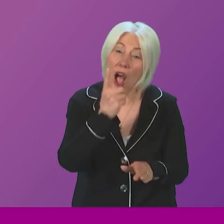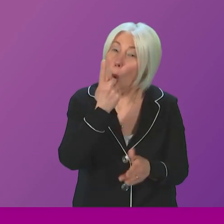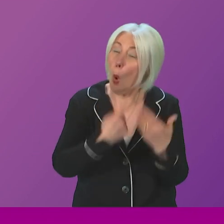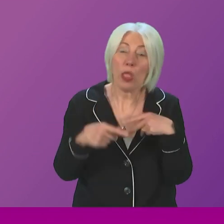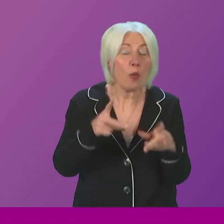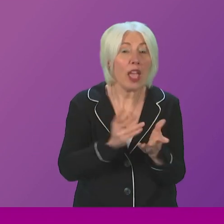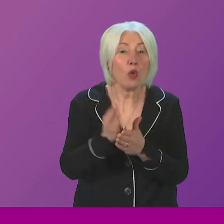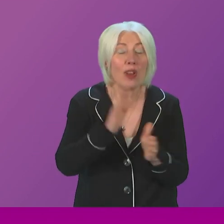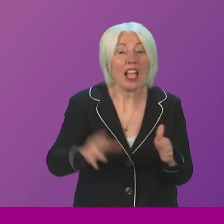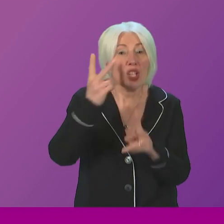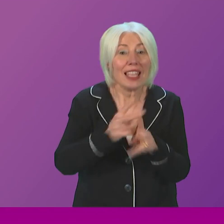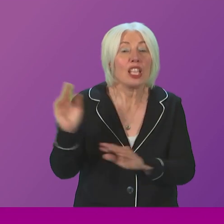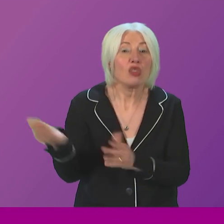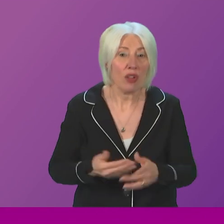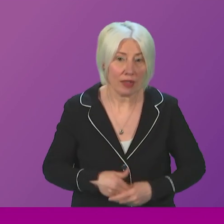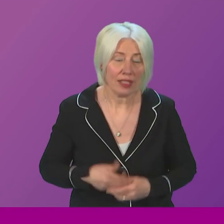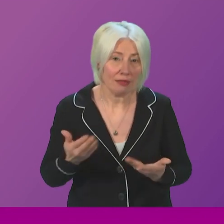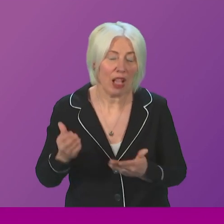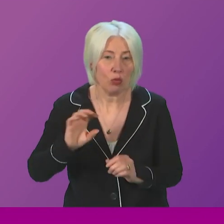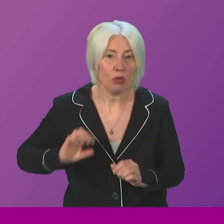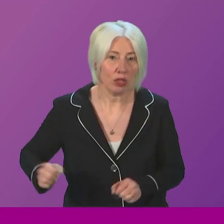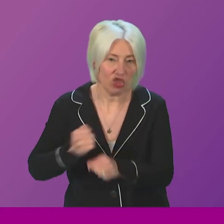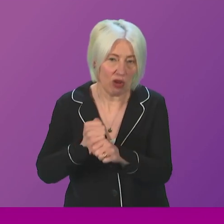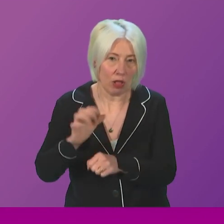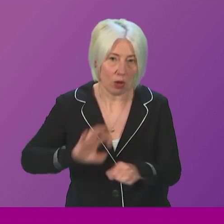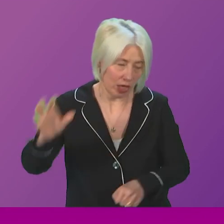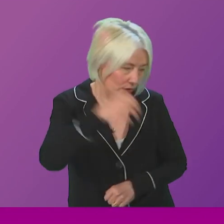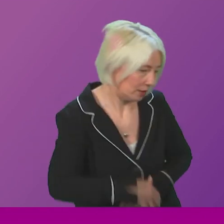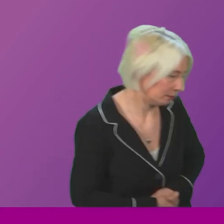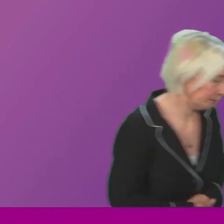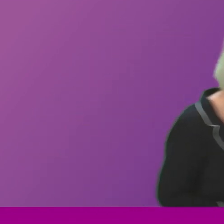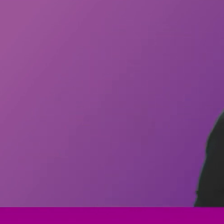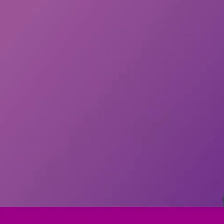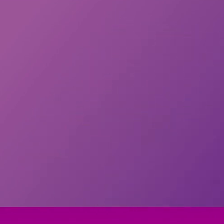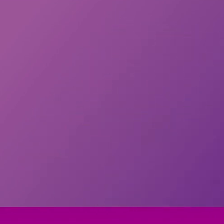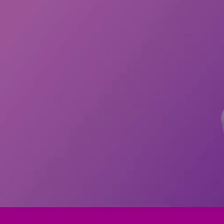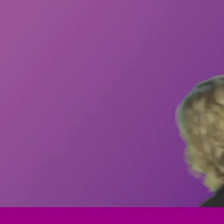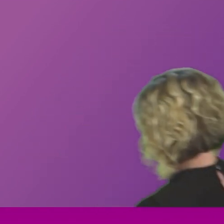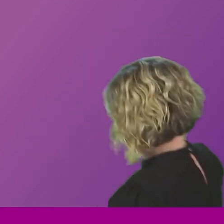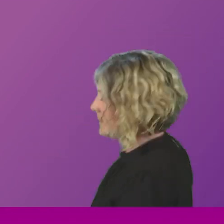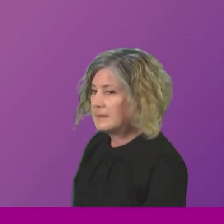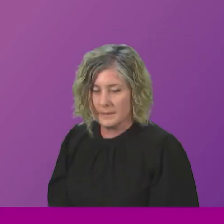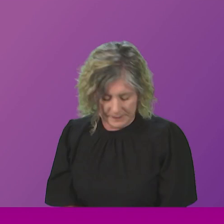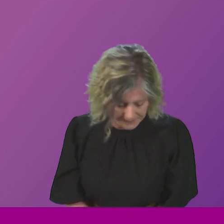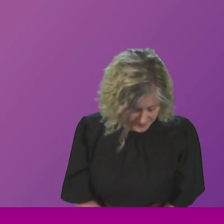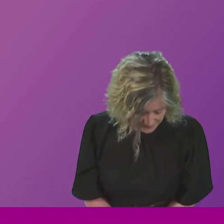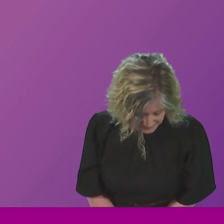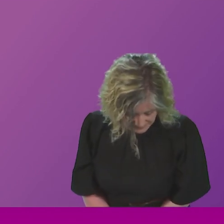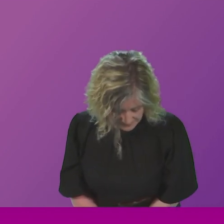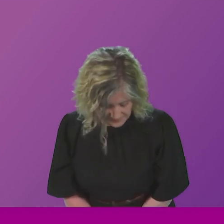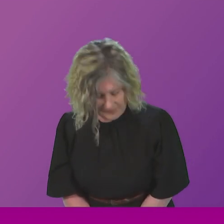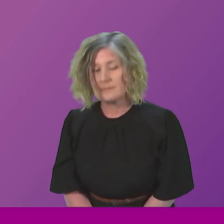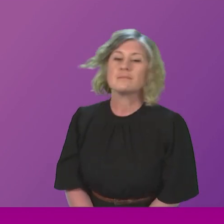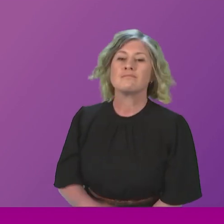a national care service? I will move to general and constituency supplementaries. I would ask for brief questions and responses, and I call Megan